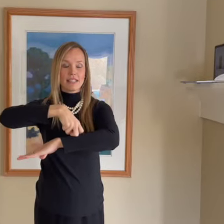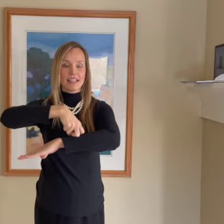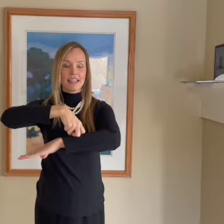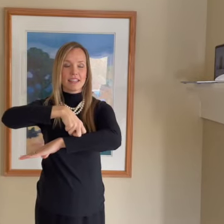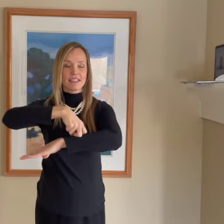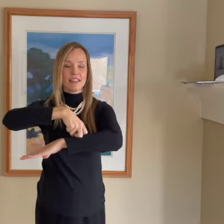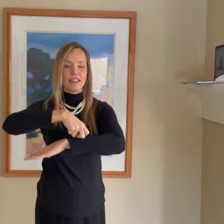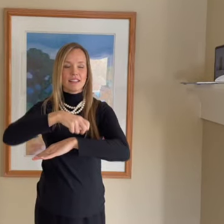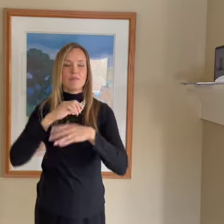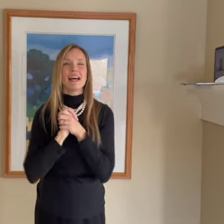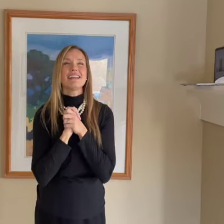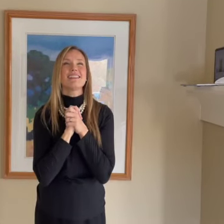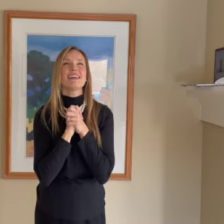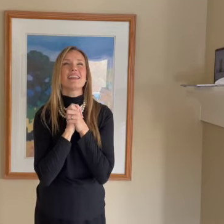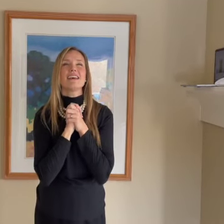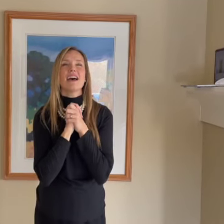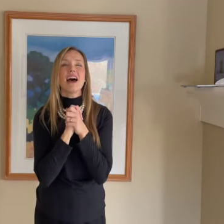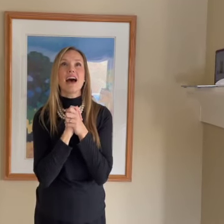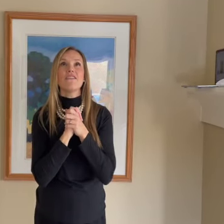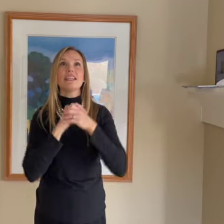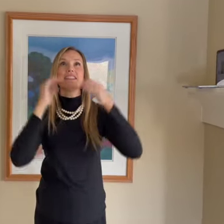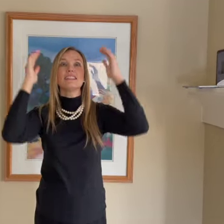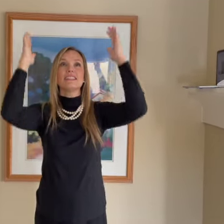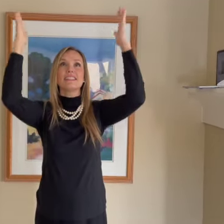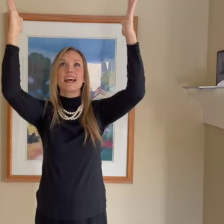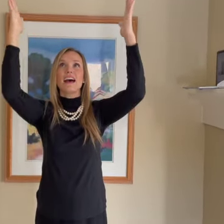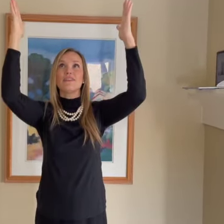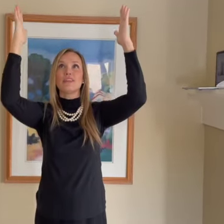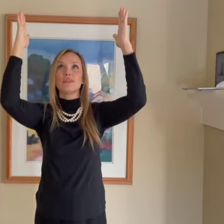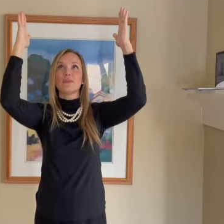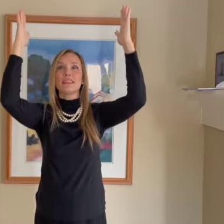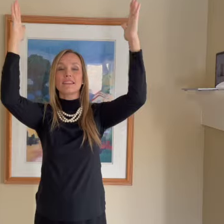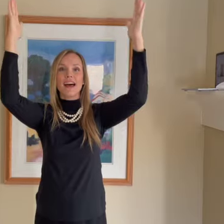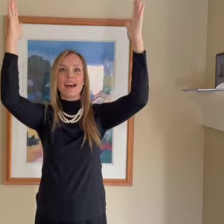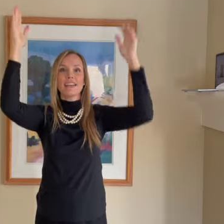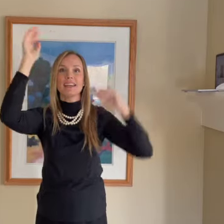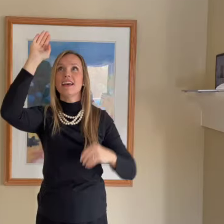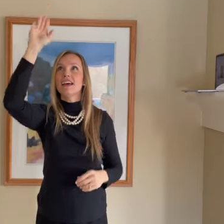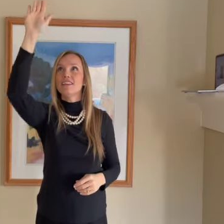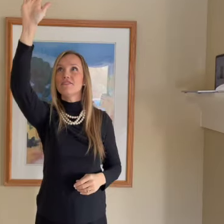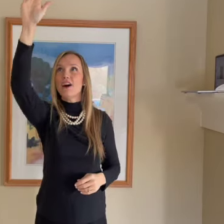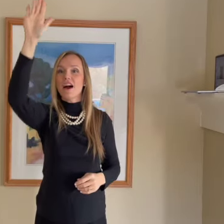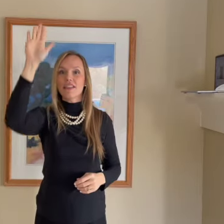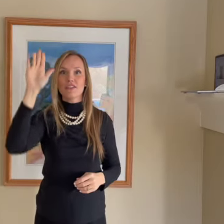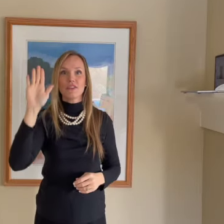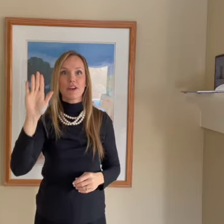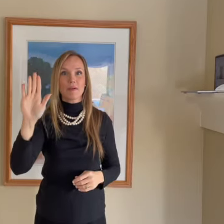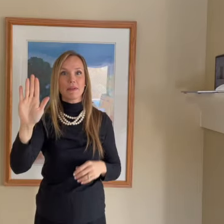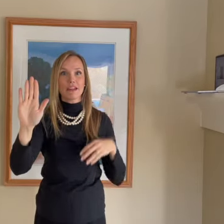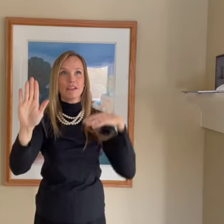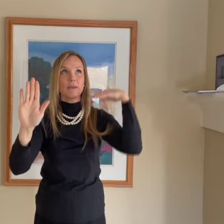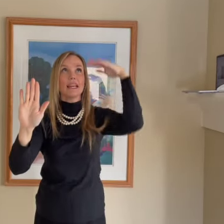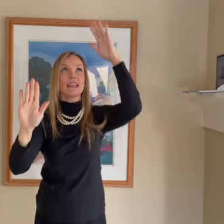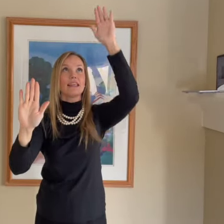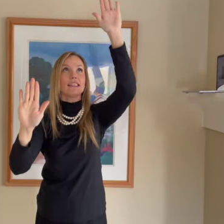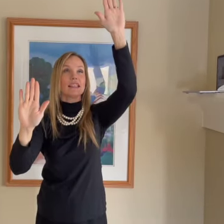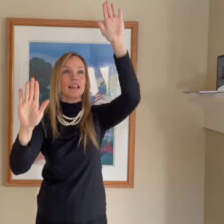knees. He to the heavens, the sky filled with light, and the Father appeared with his Son,